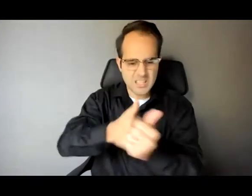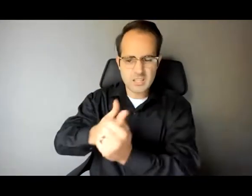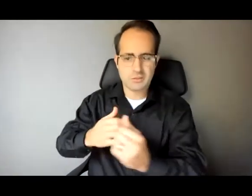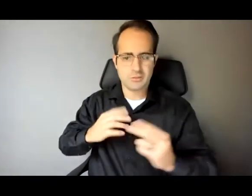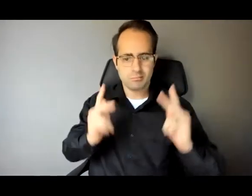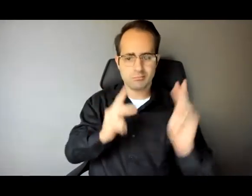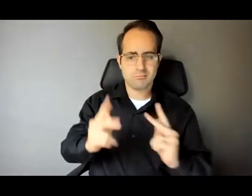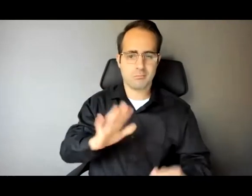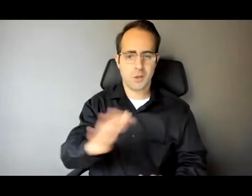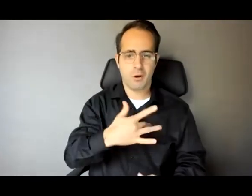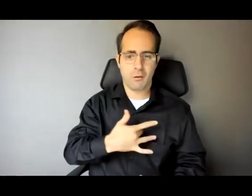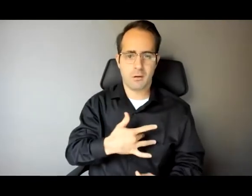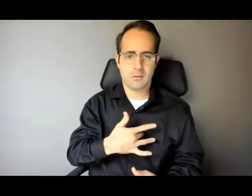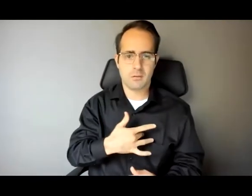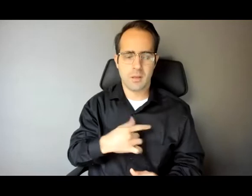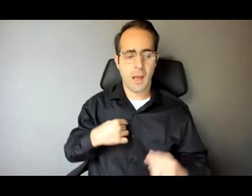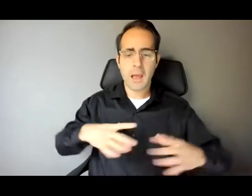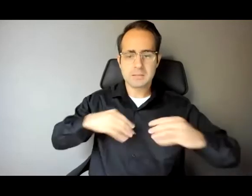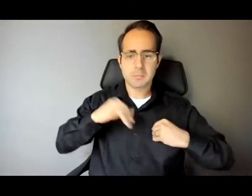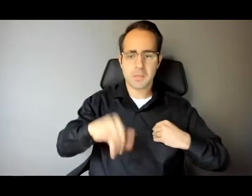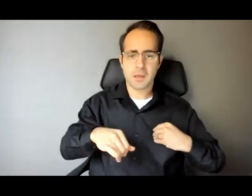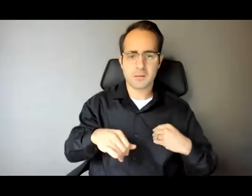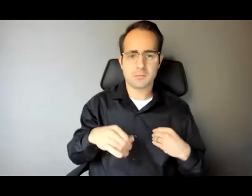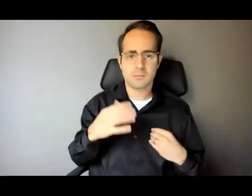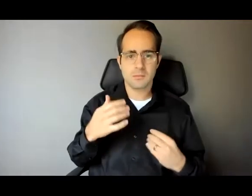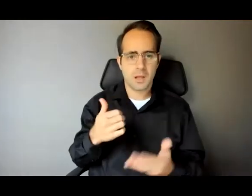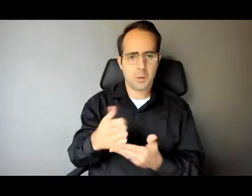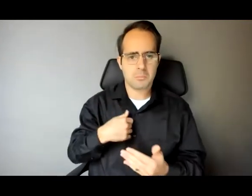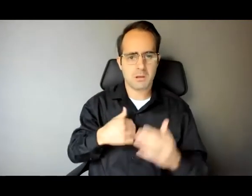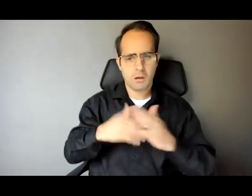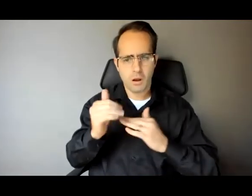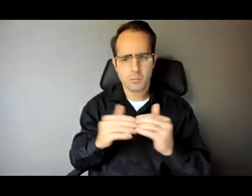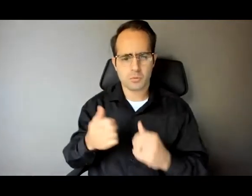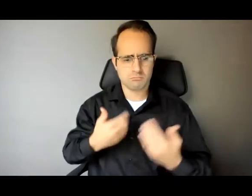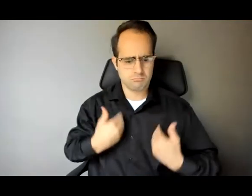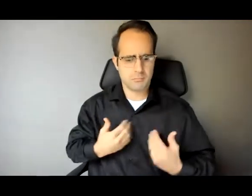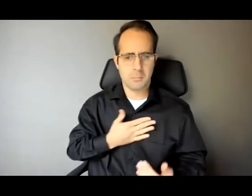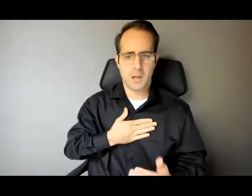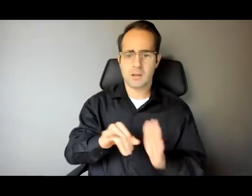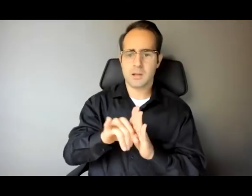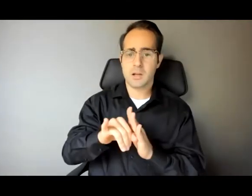way to shape and be comfortable with my own identity, as well as an opportunity to show grace for others.